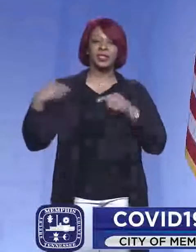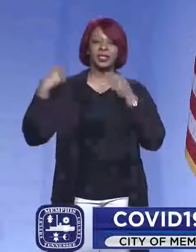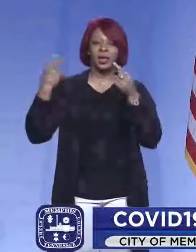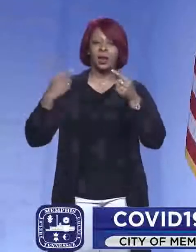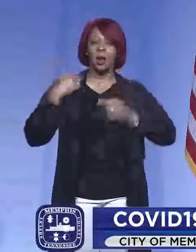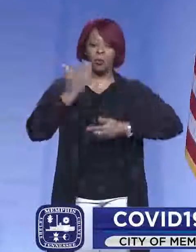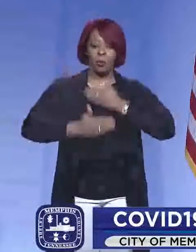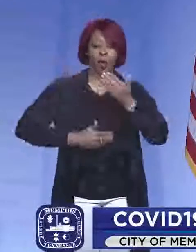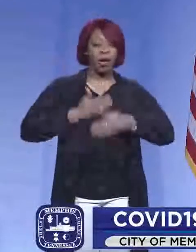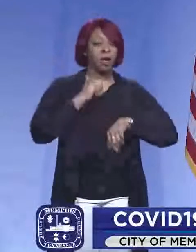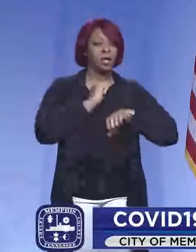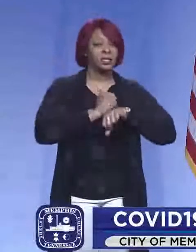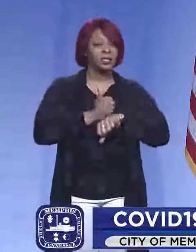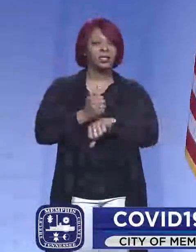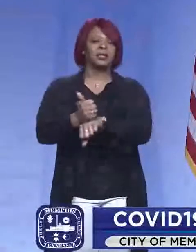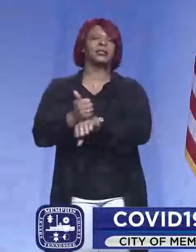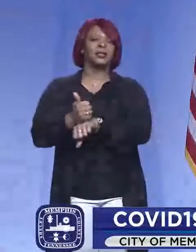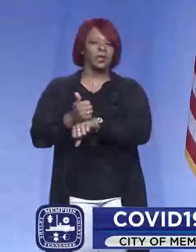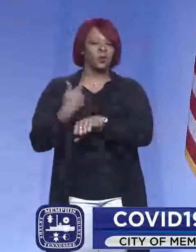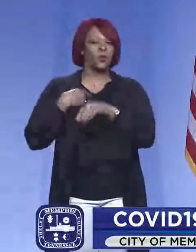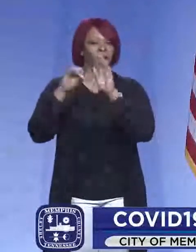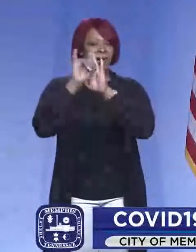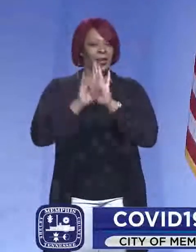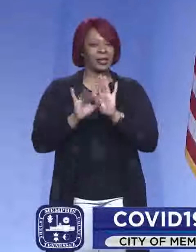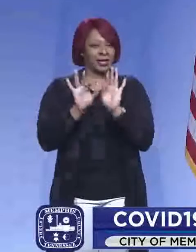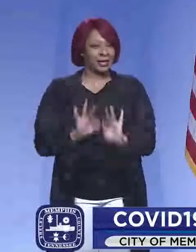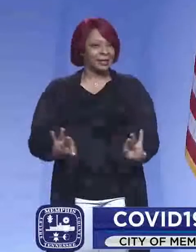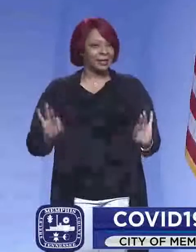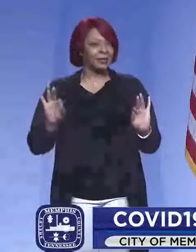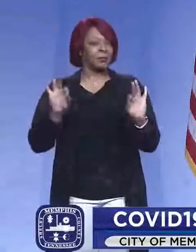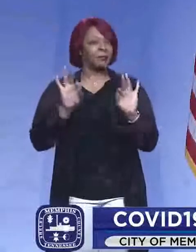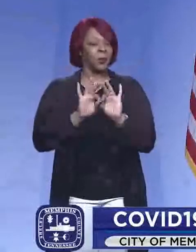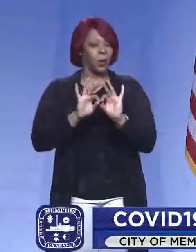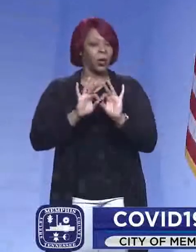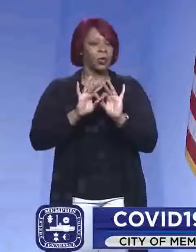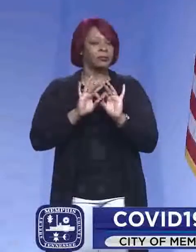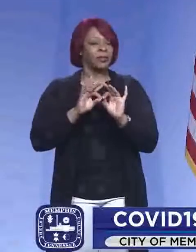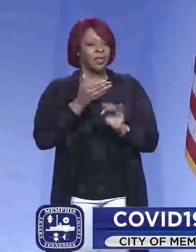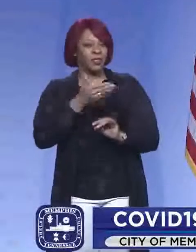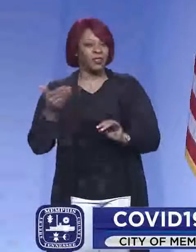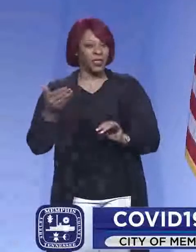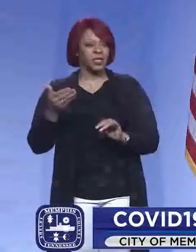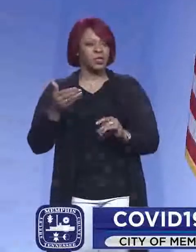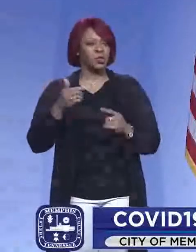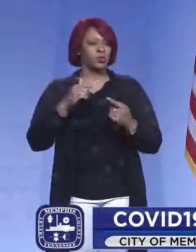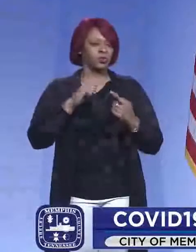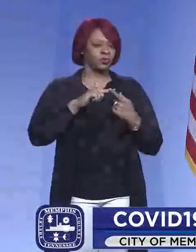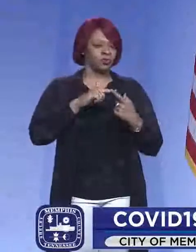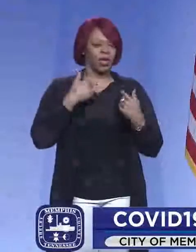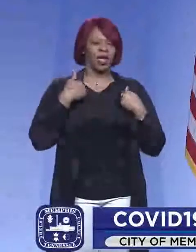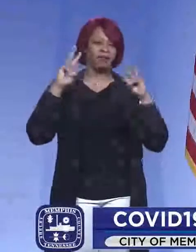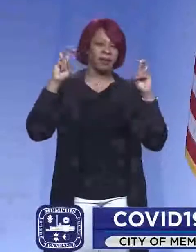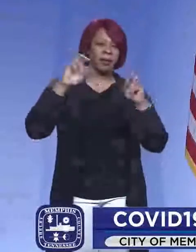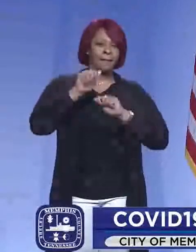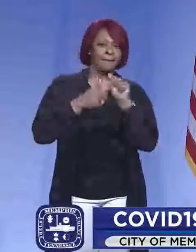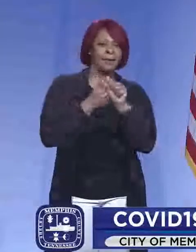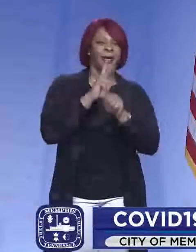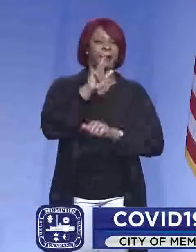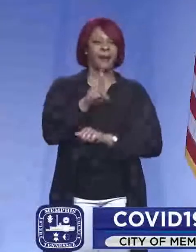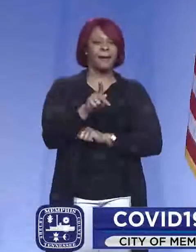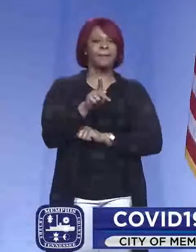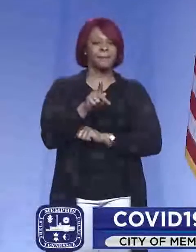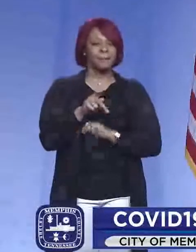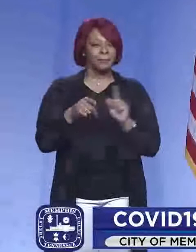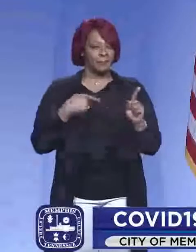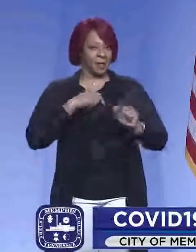processes in place, we've also been identifying key personnel to put in place so that we have backups to backups. I'm actually